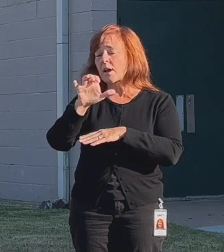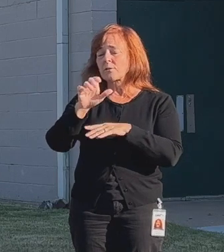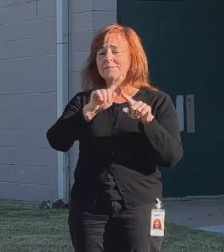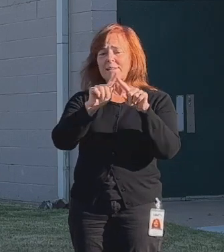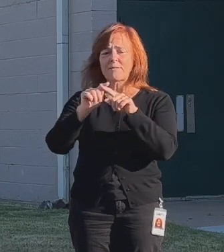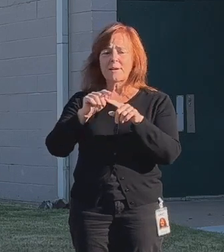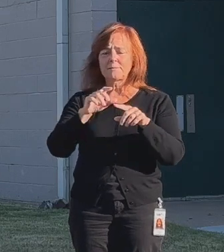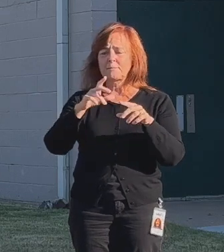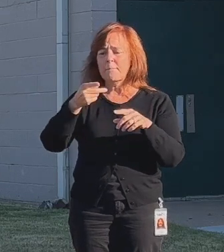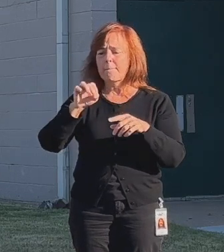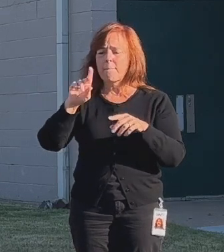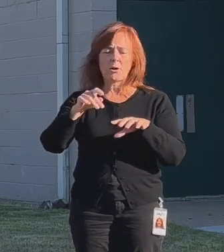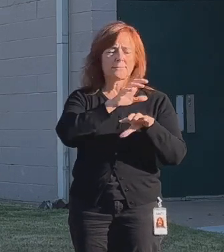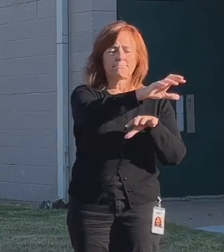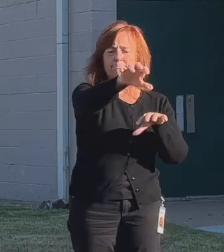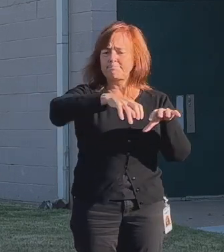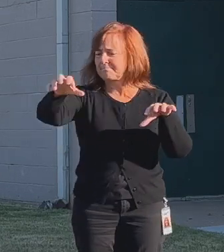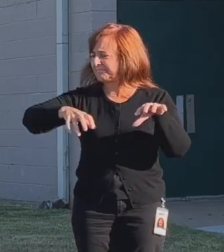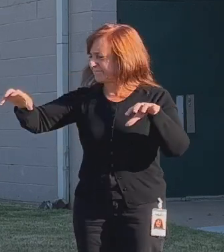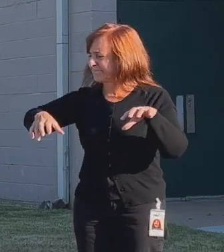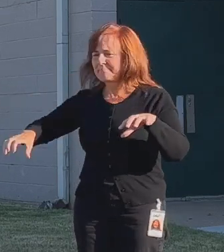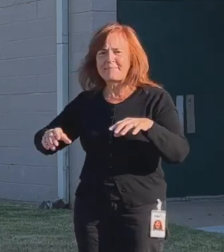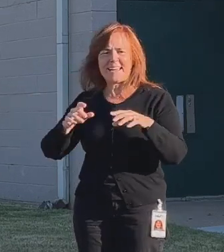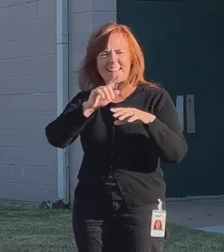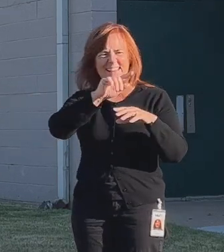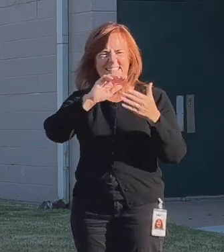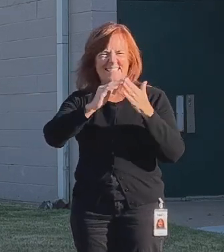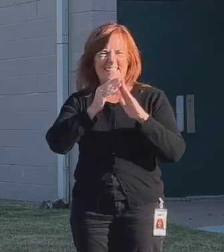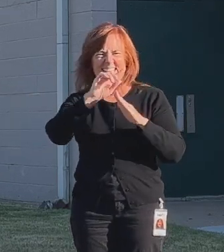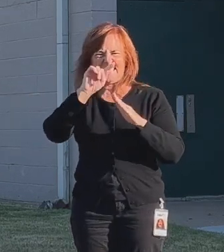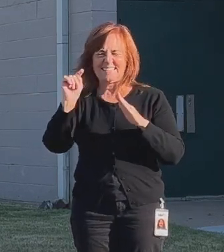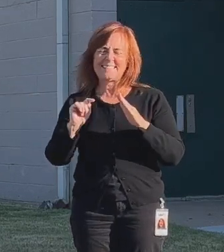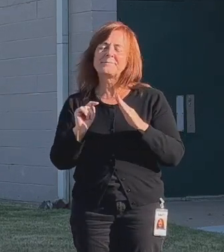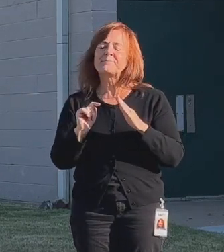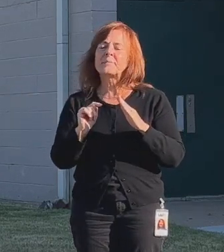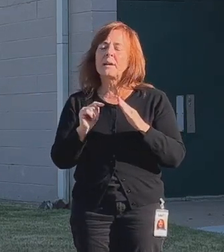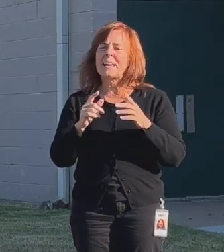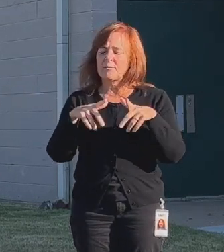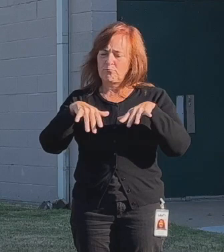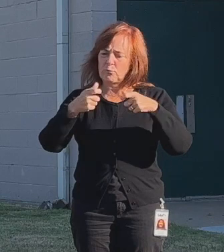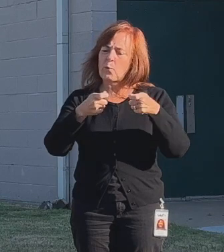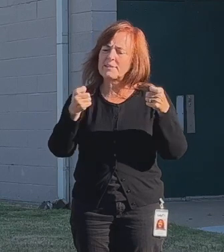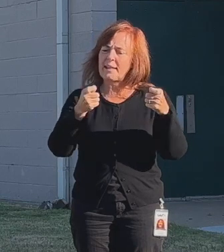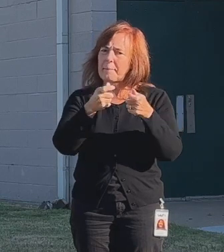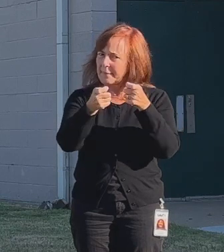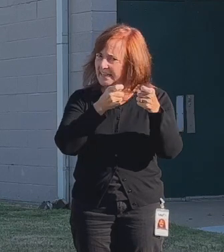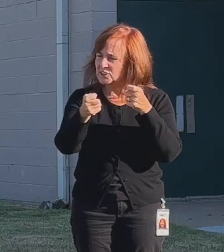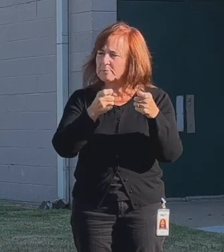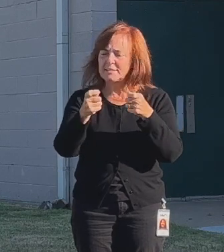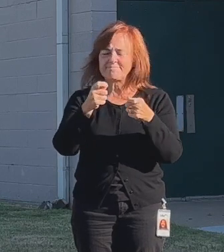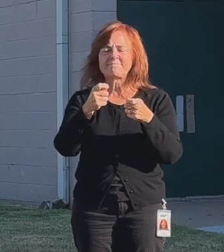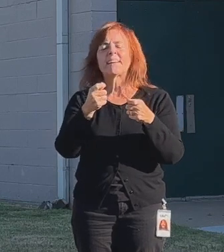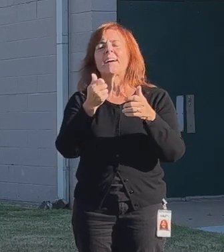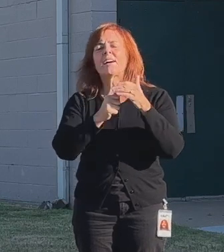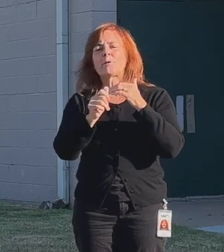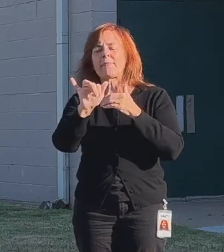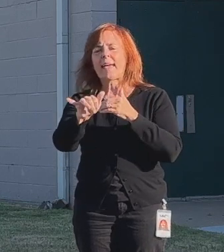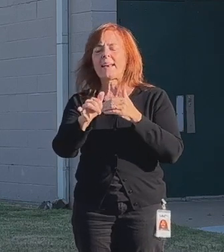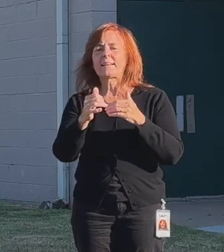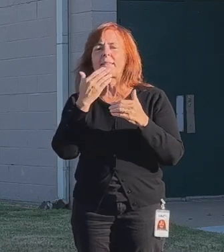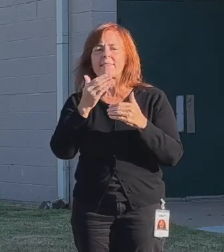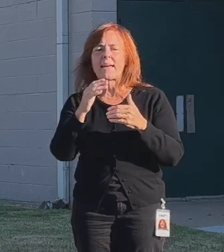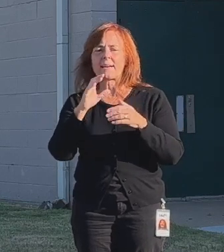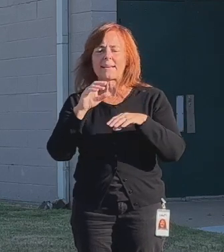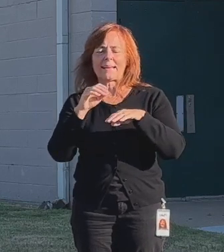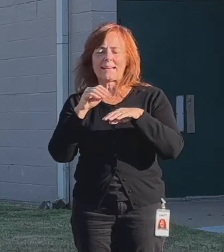just in the city system in Tulsa. requires a tremendous amount of management. And I want to thank Councillor